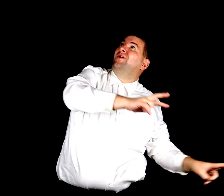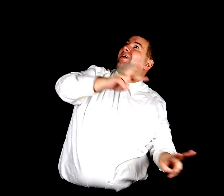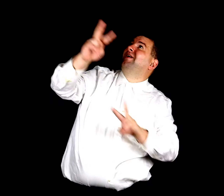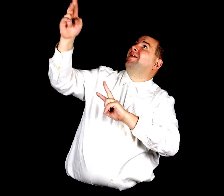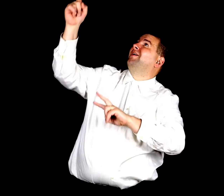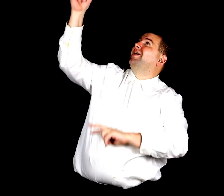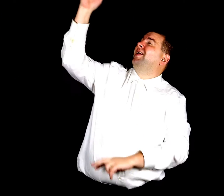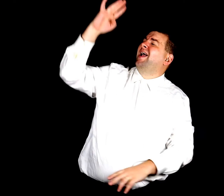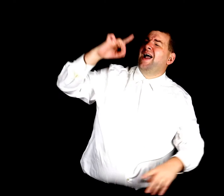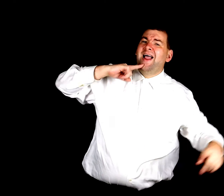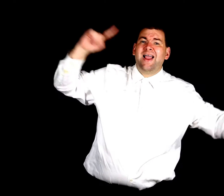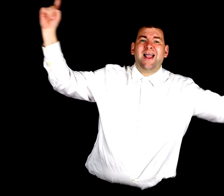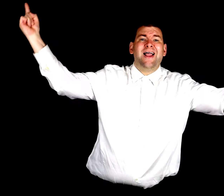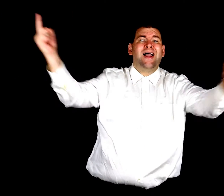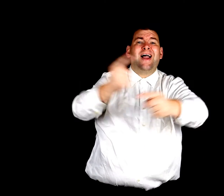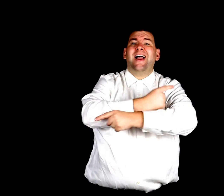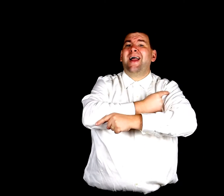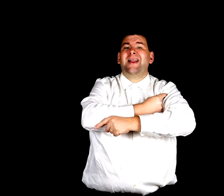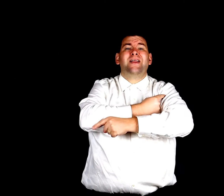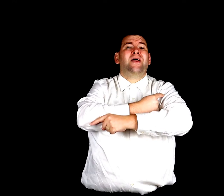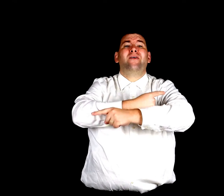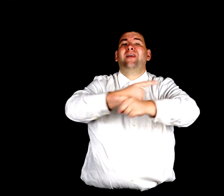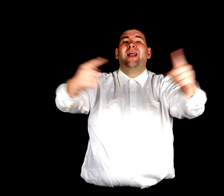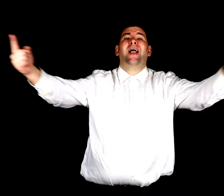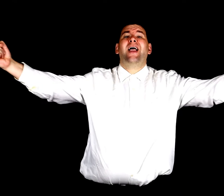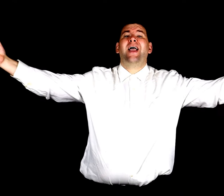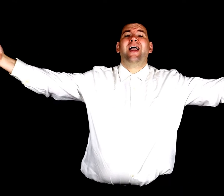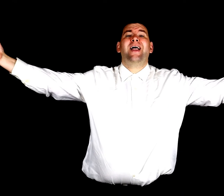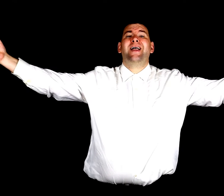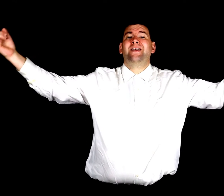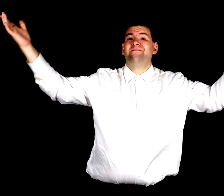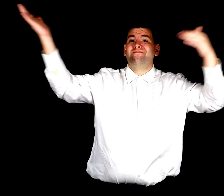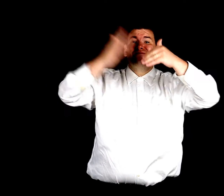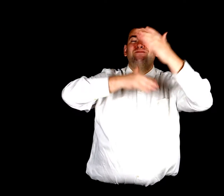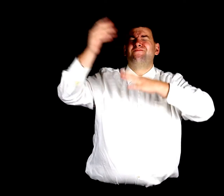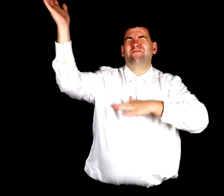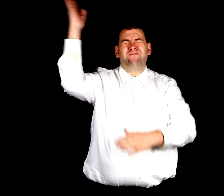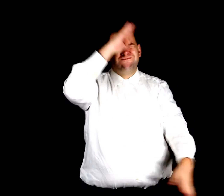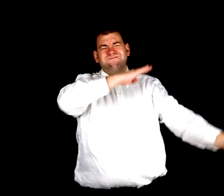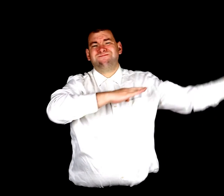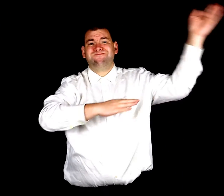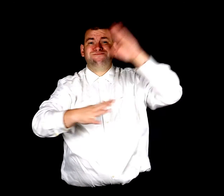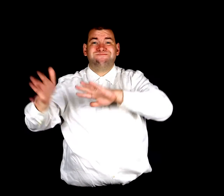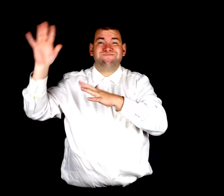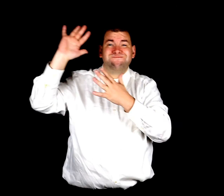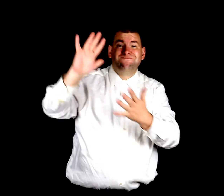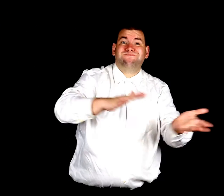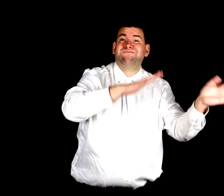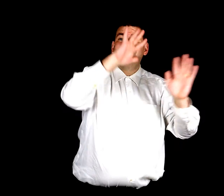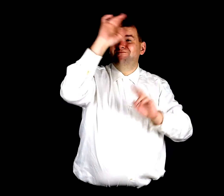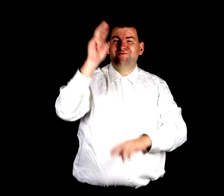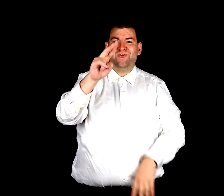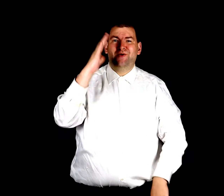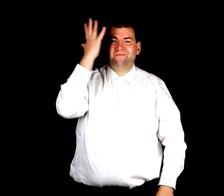to God and proclaim Even through stormy weather He's never looked better